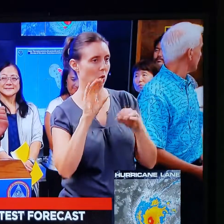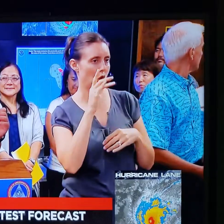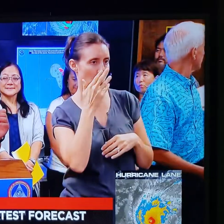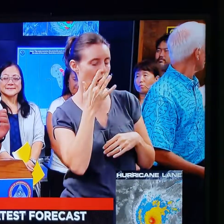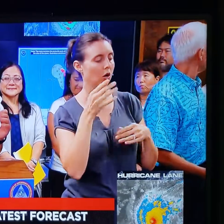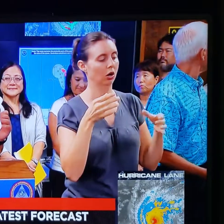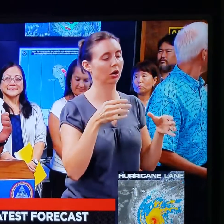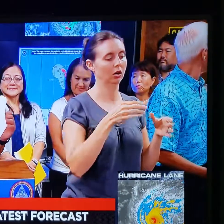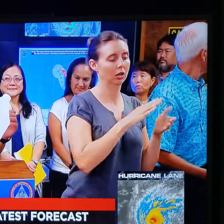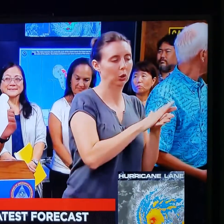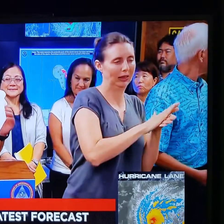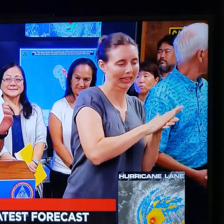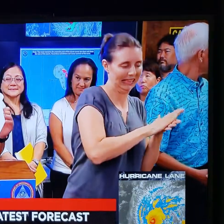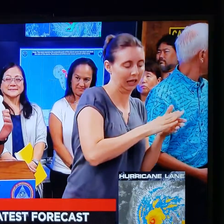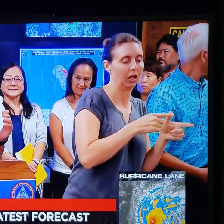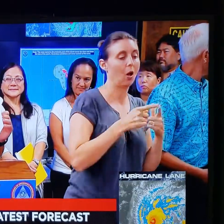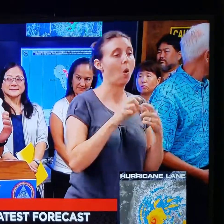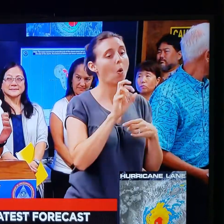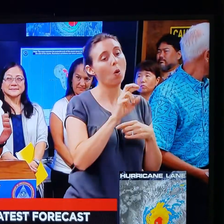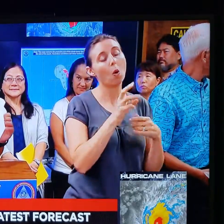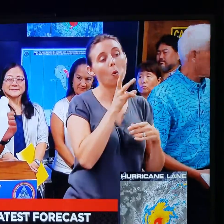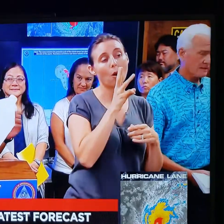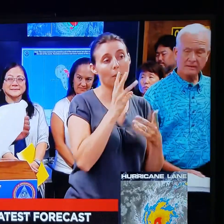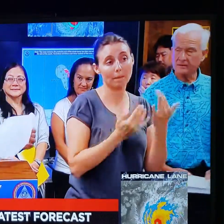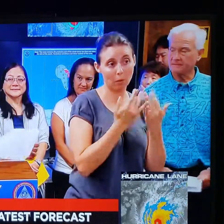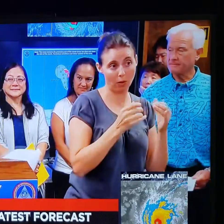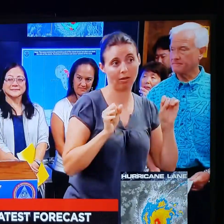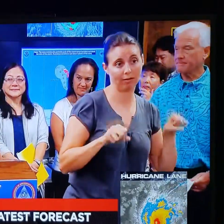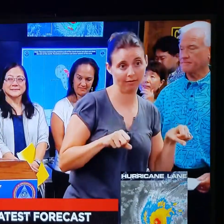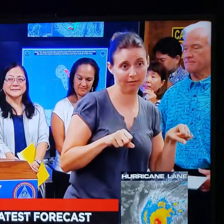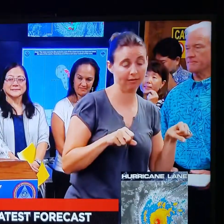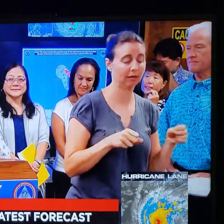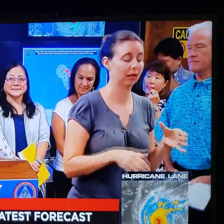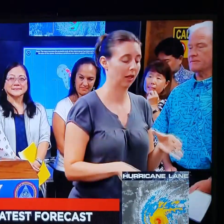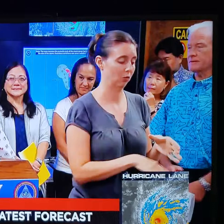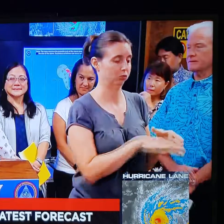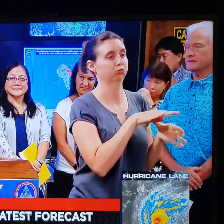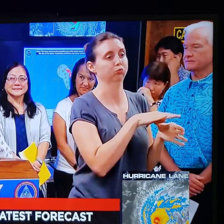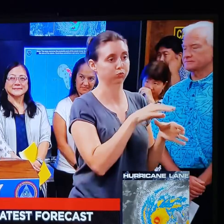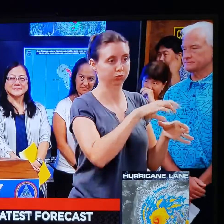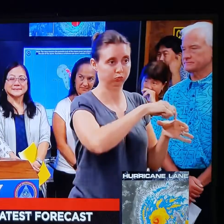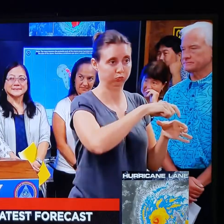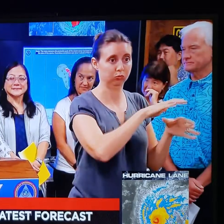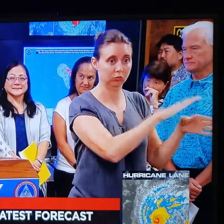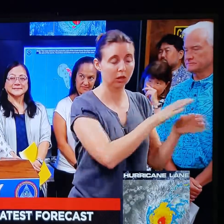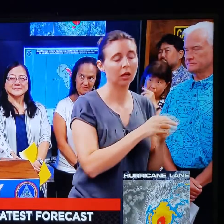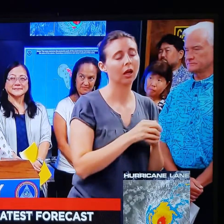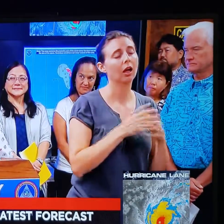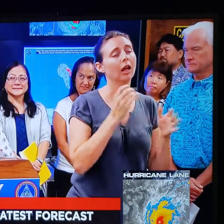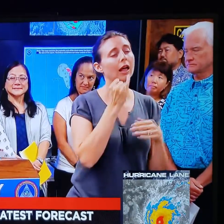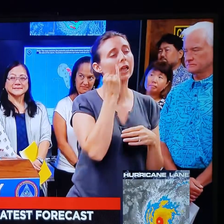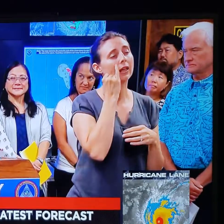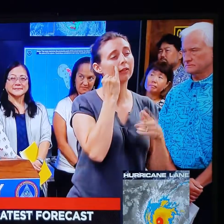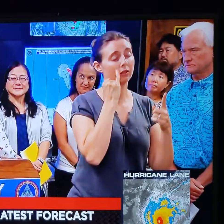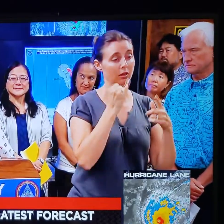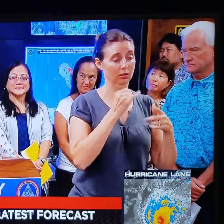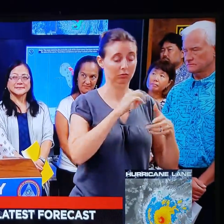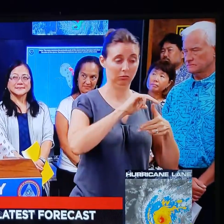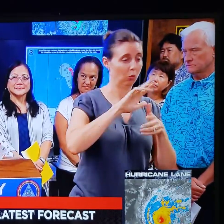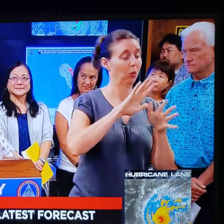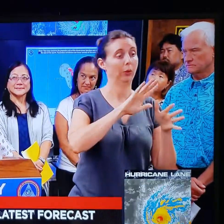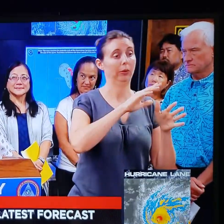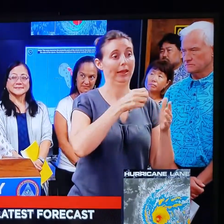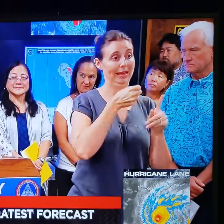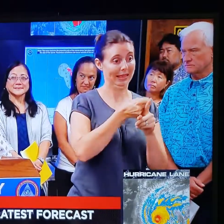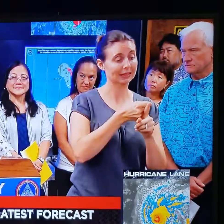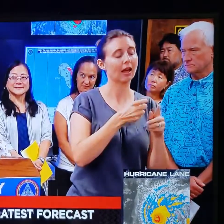and use that to disinfect it. Or you can boil the water. After the storm hits, depending on the amount of damage, we're automatically going to issue